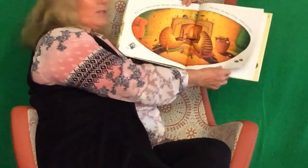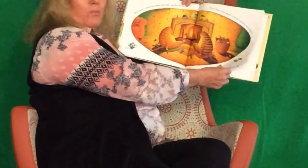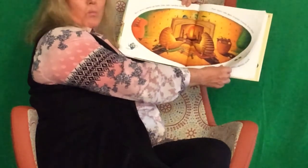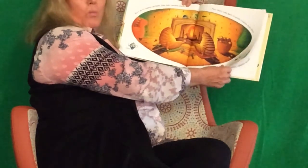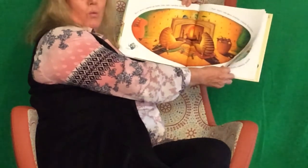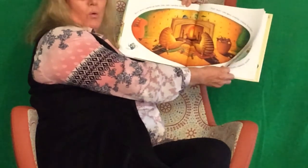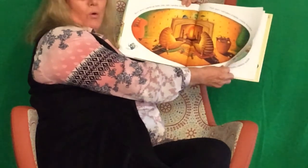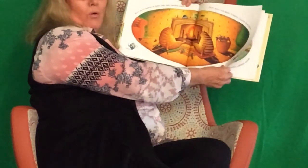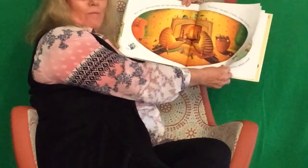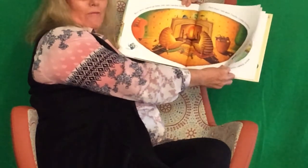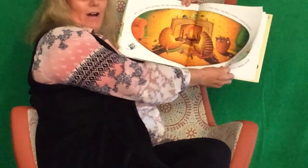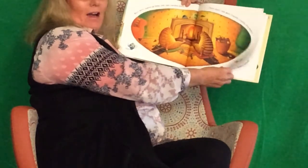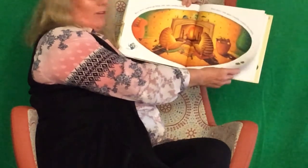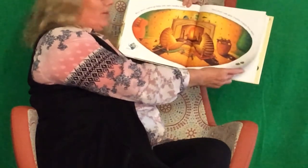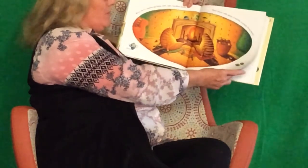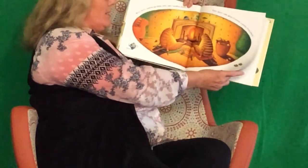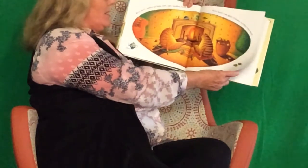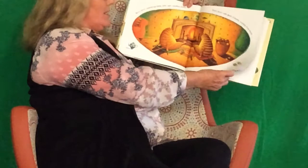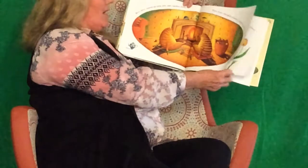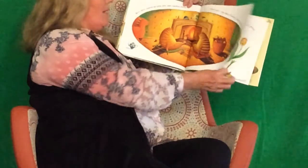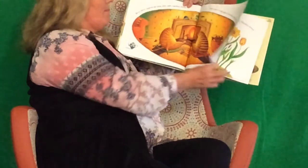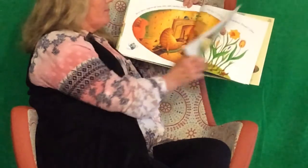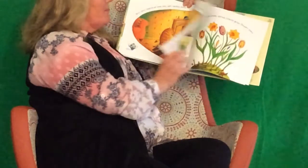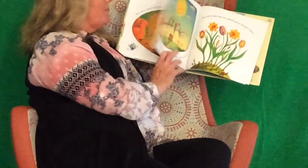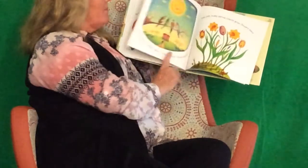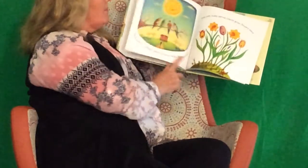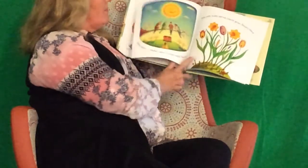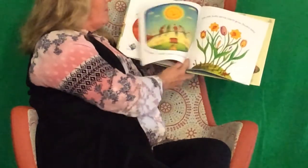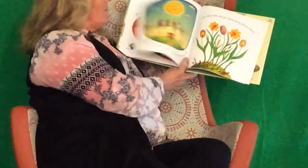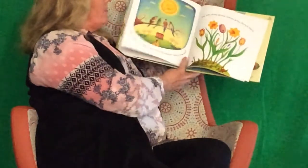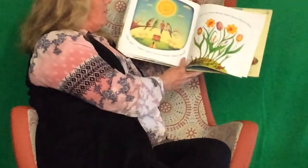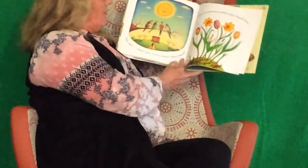Nice warm fire in wintertime.